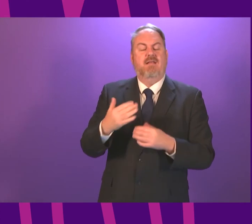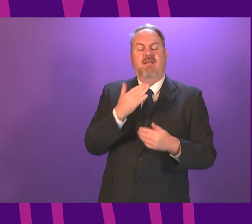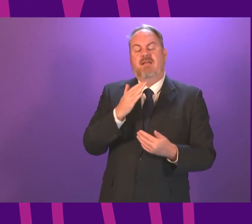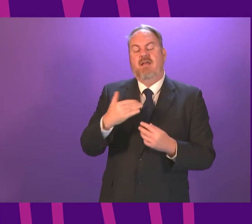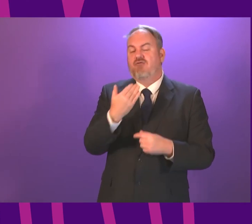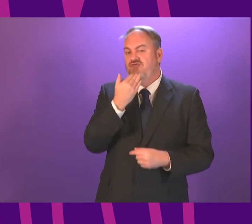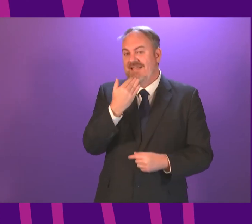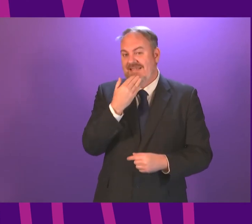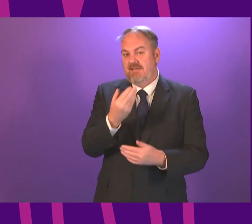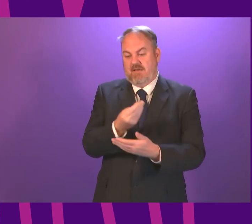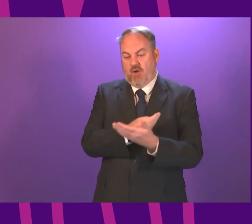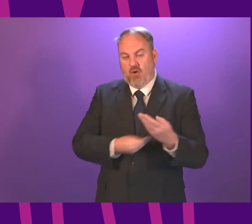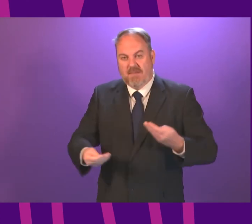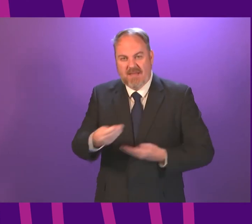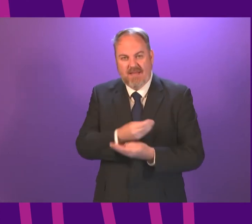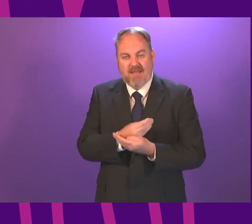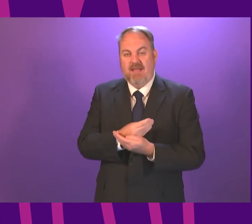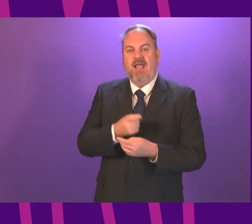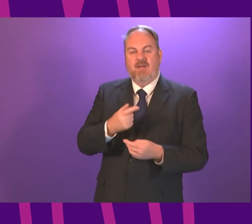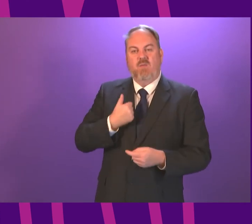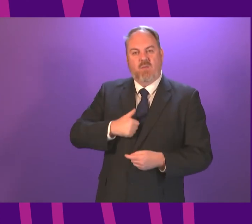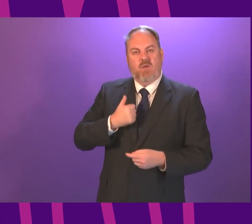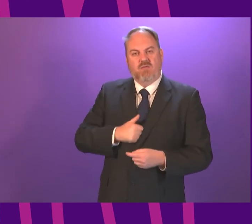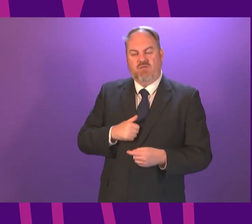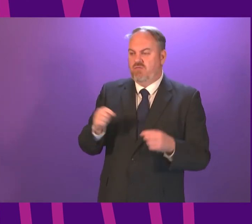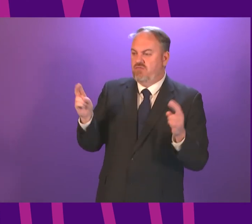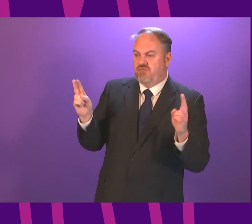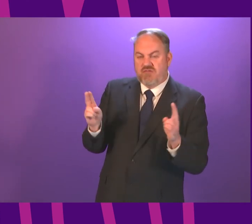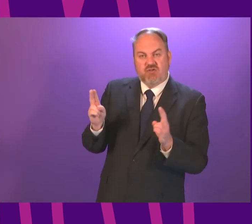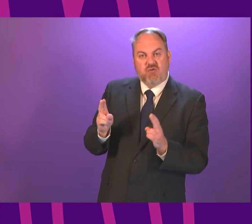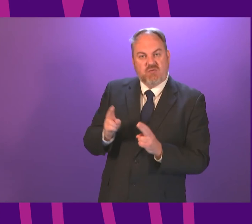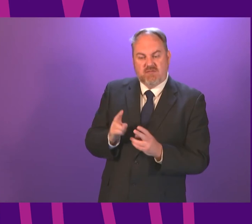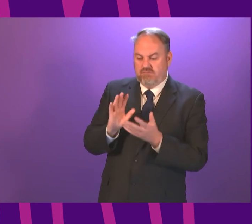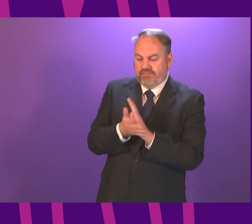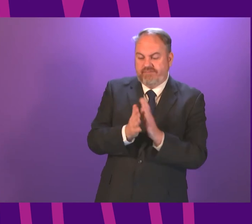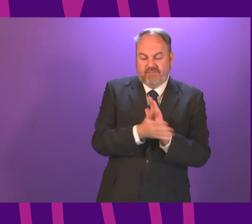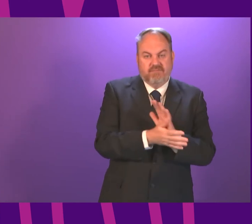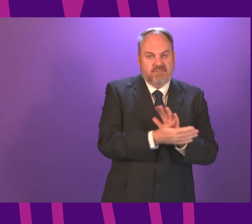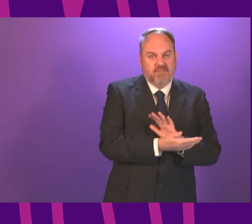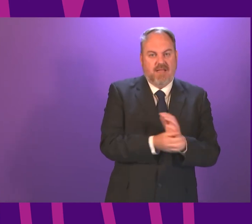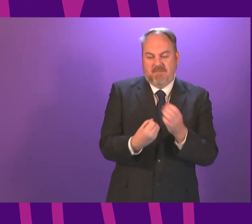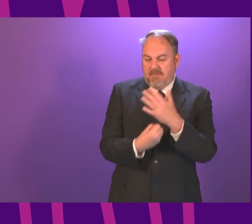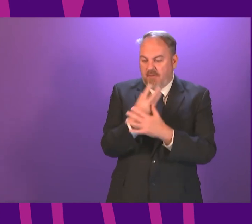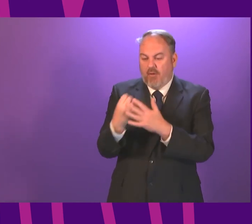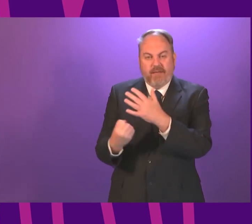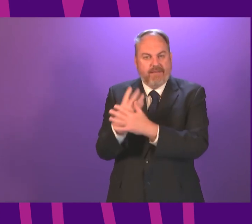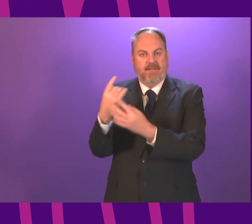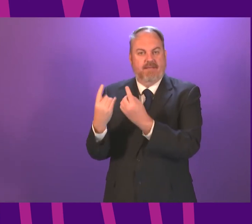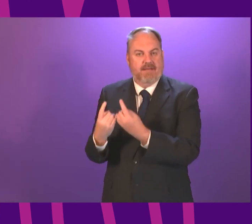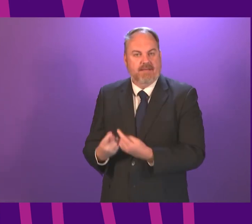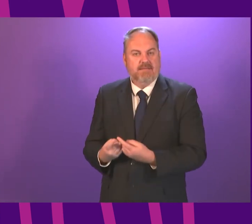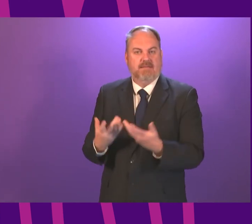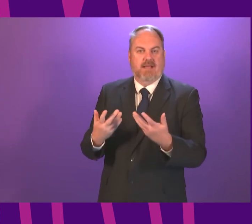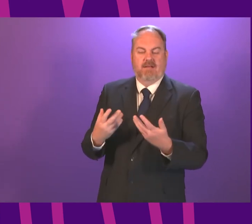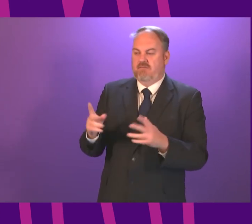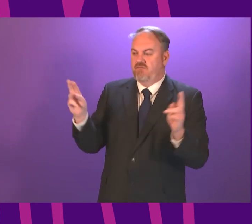reusing resources is vital. So with this and our climate change targets in mind, my